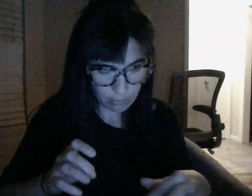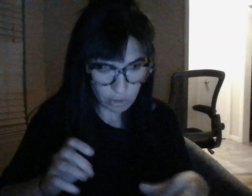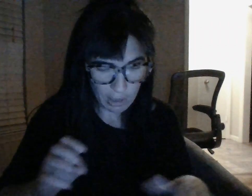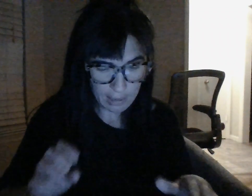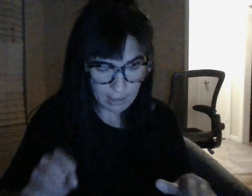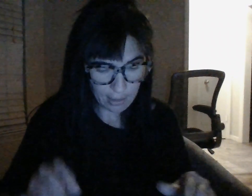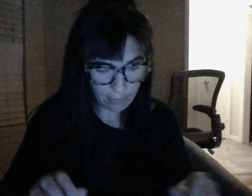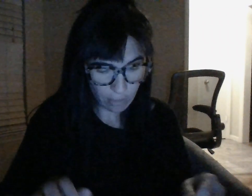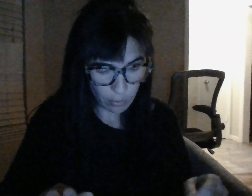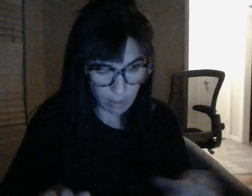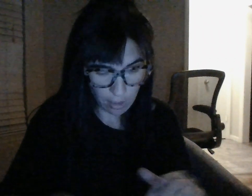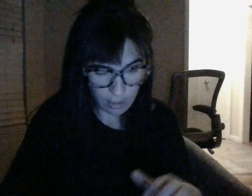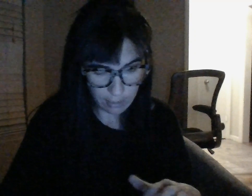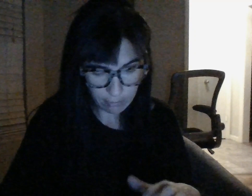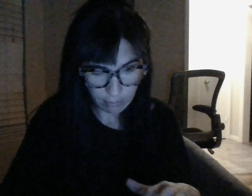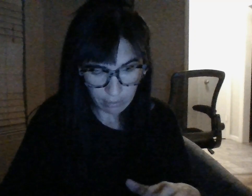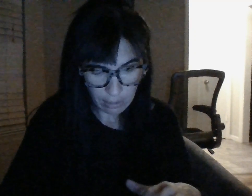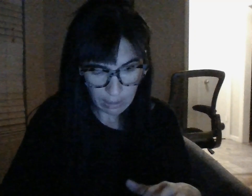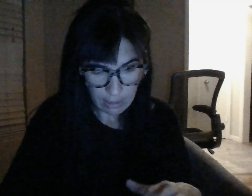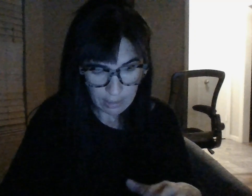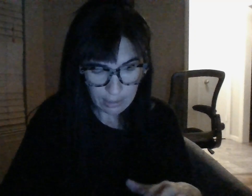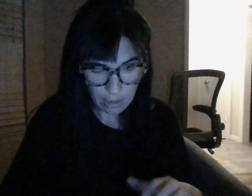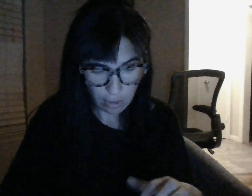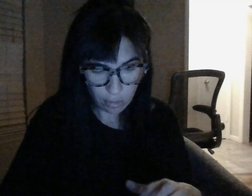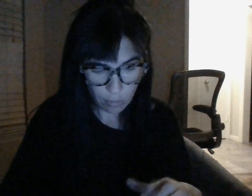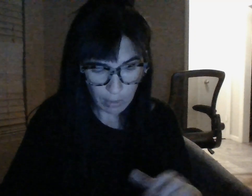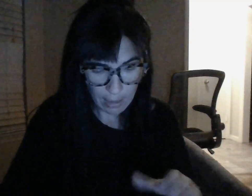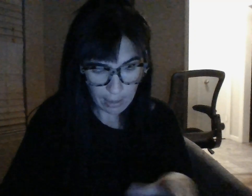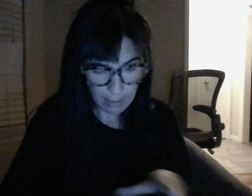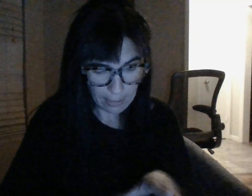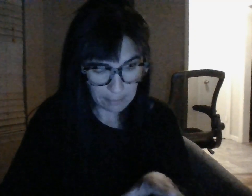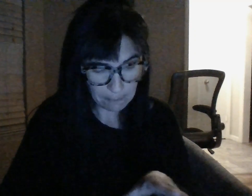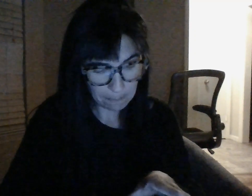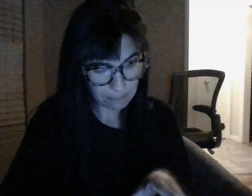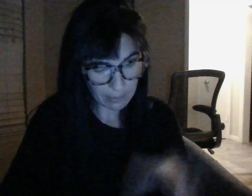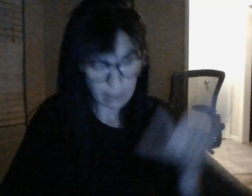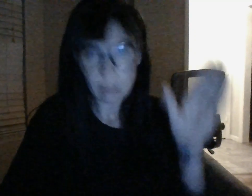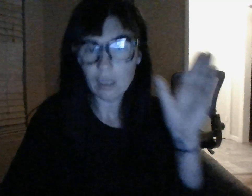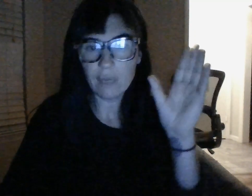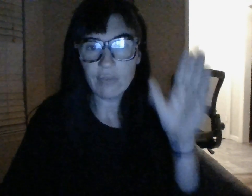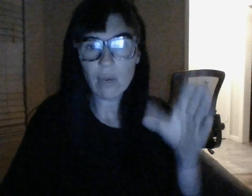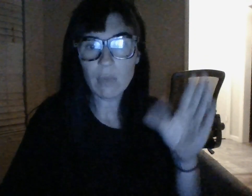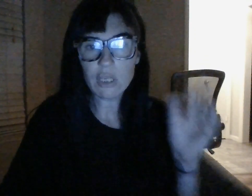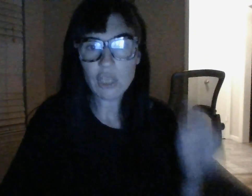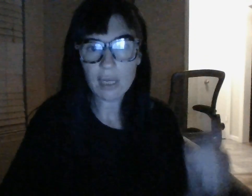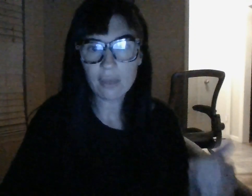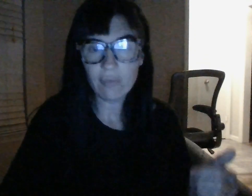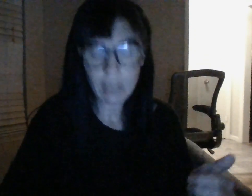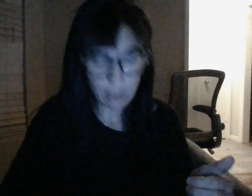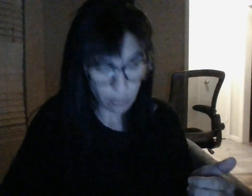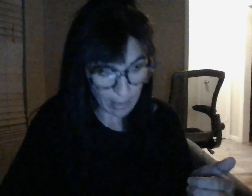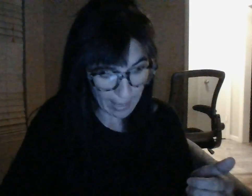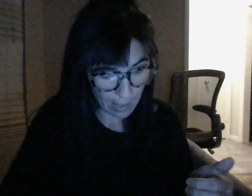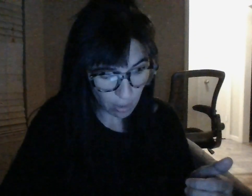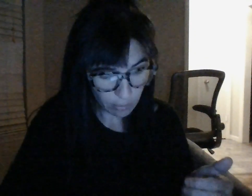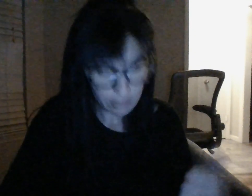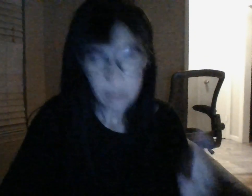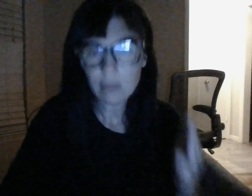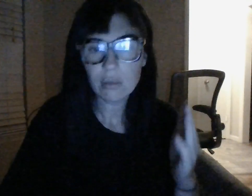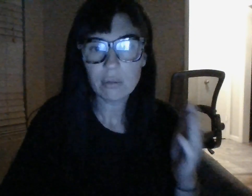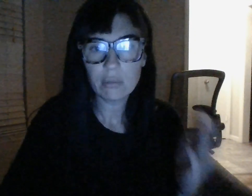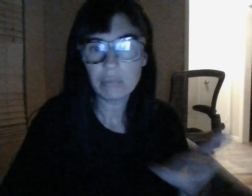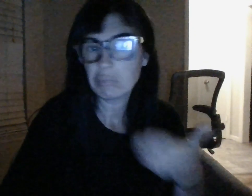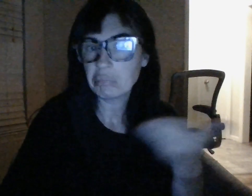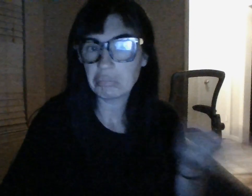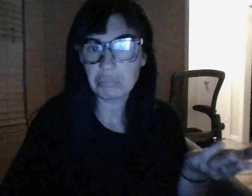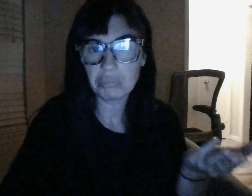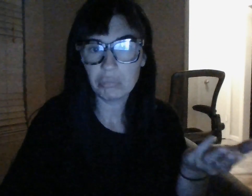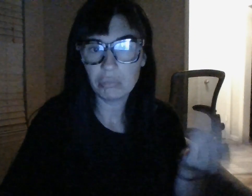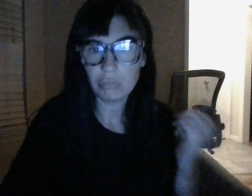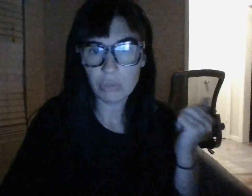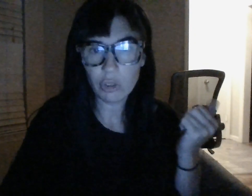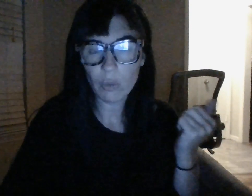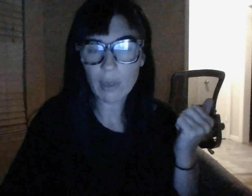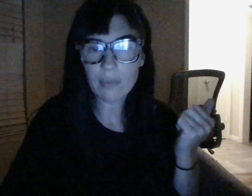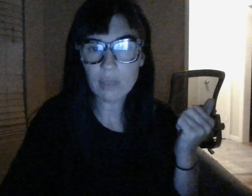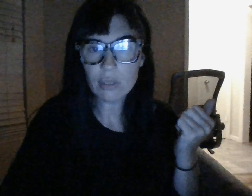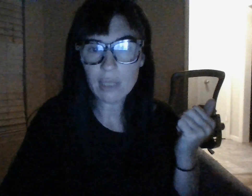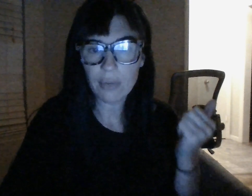some chasey stuff going on so um if y'all want to check the video out you're welcome to do